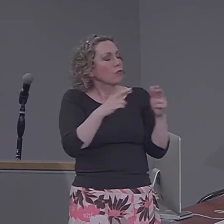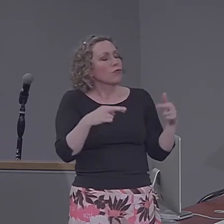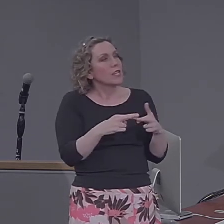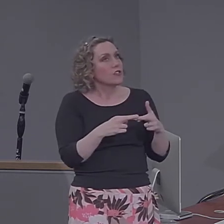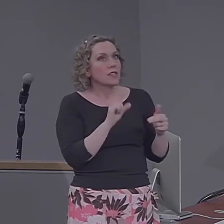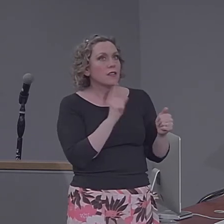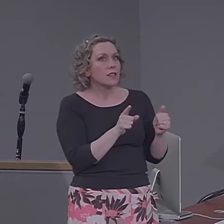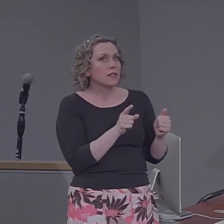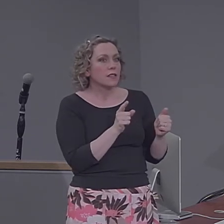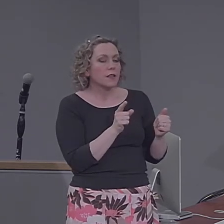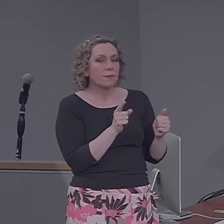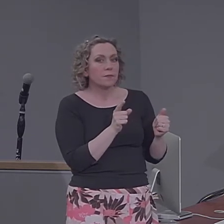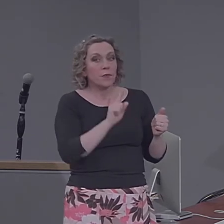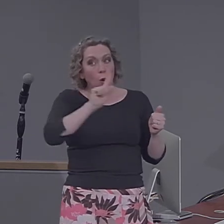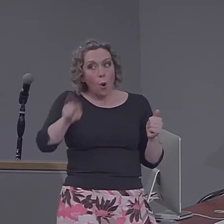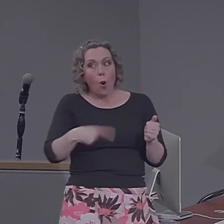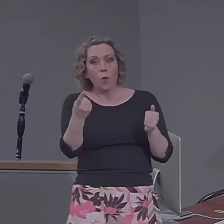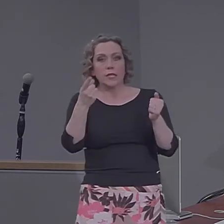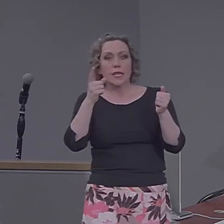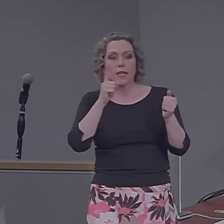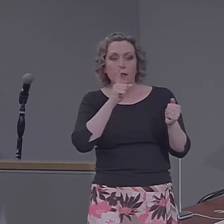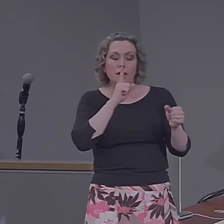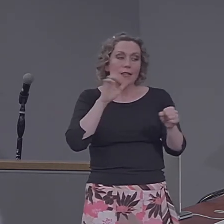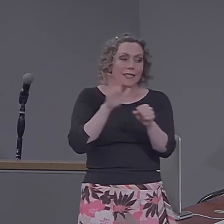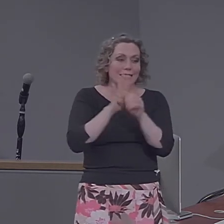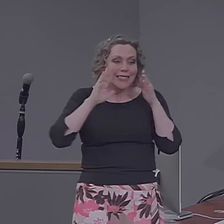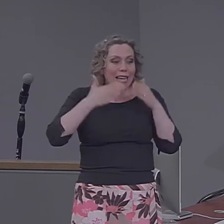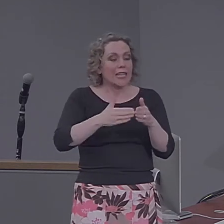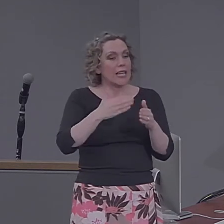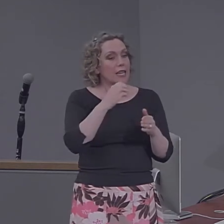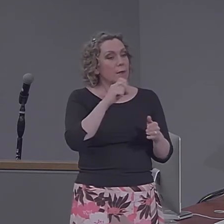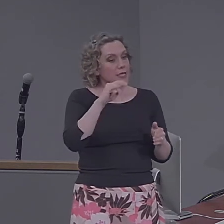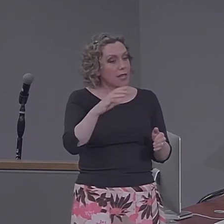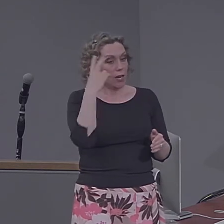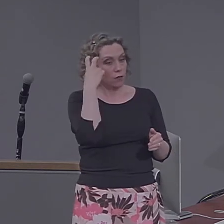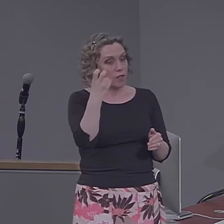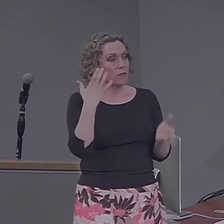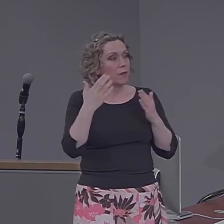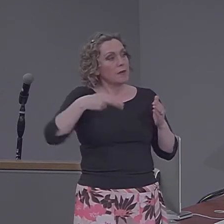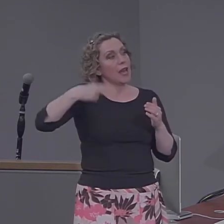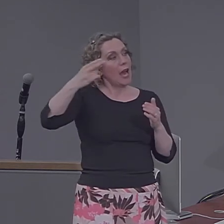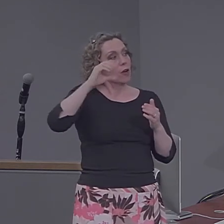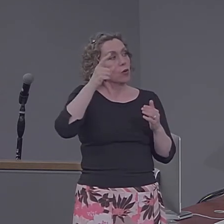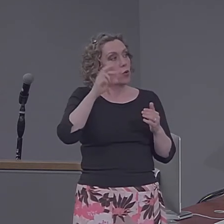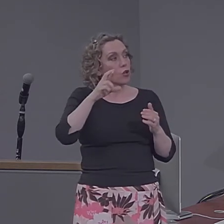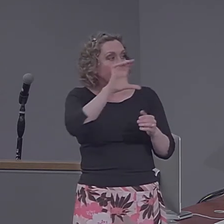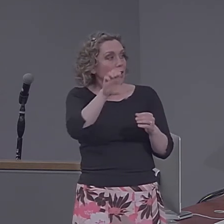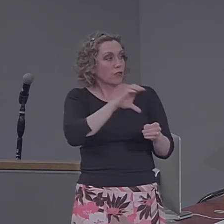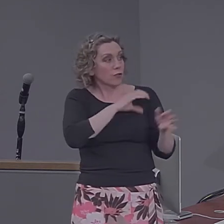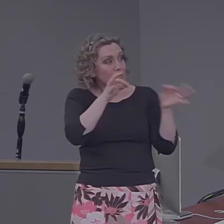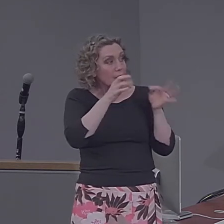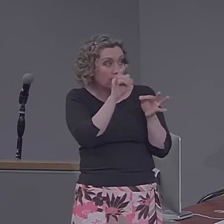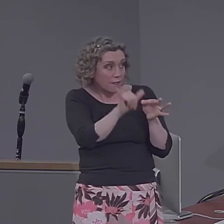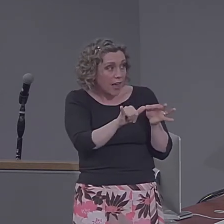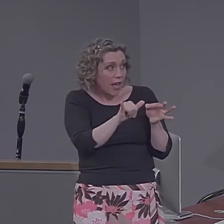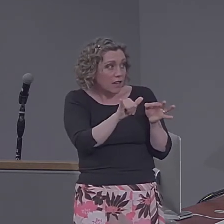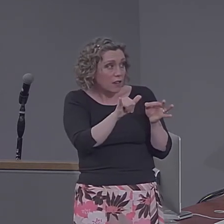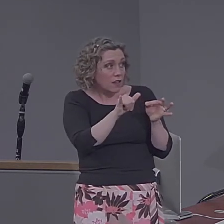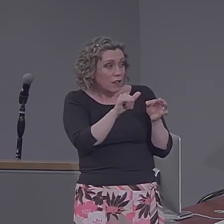only dedicated to episodic retrieval. And maybe there's some higher order characterization of it that could